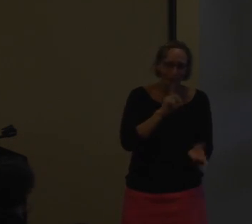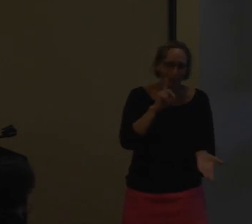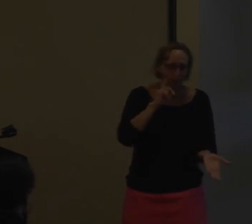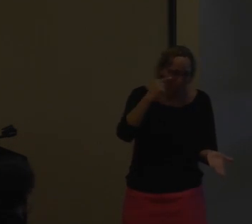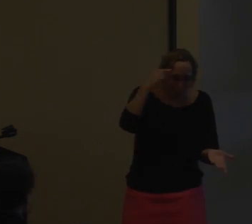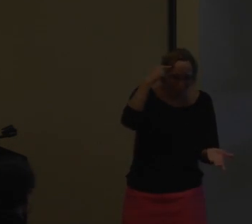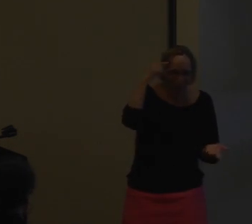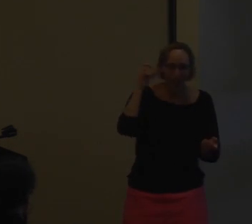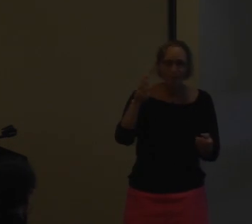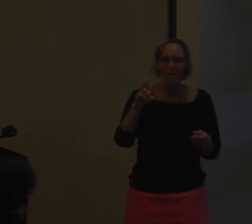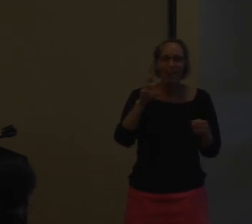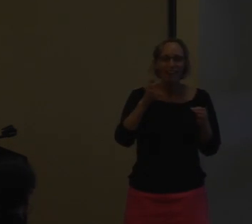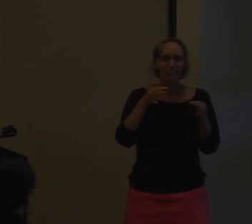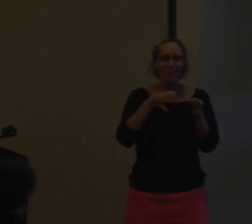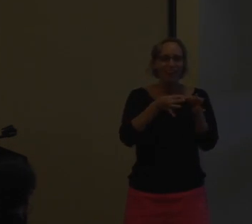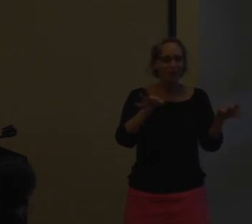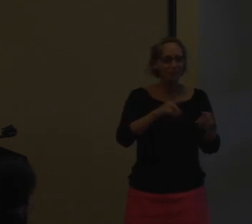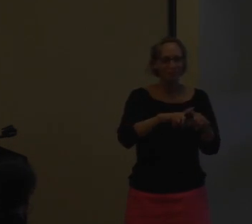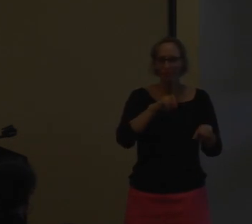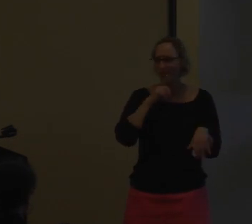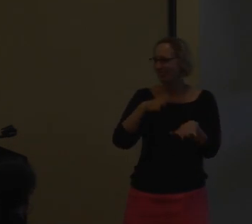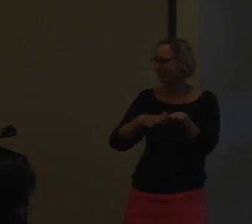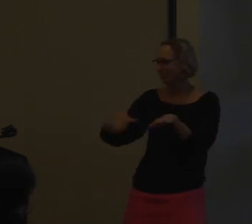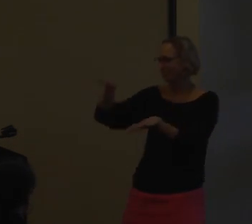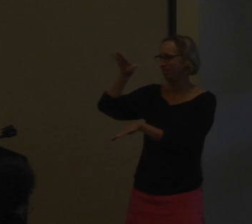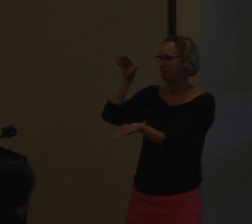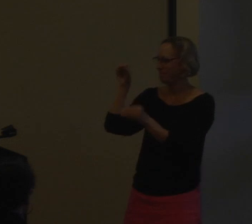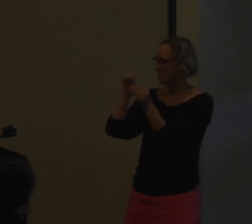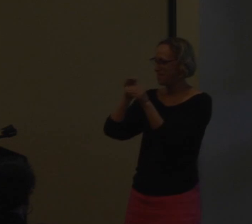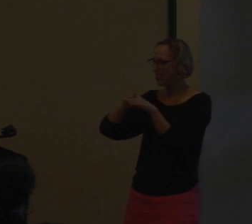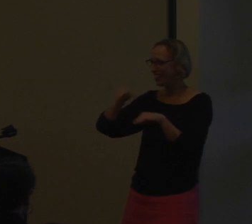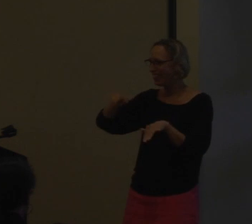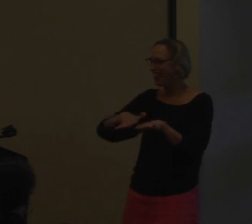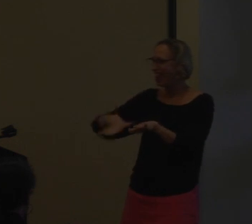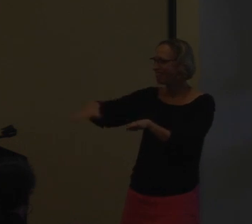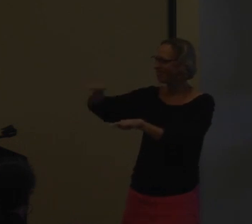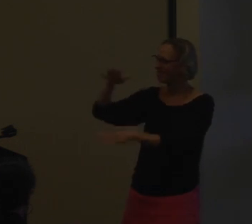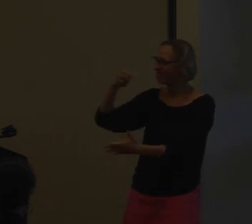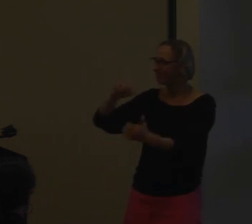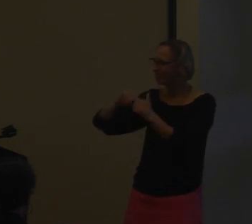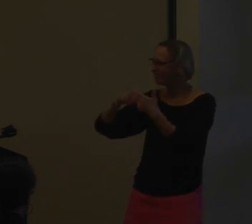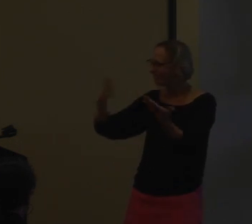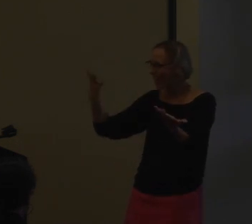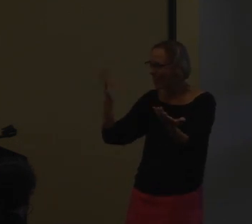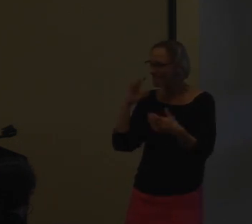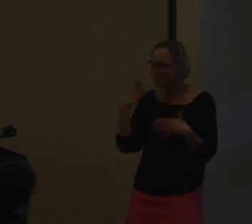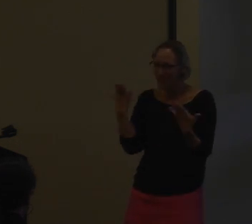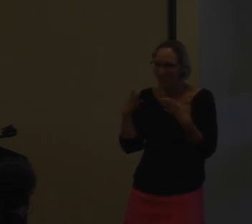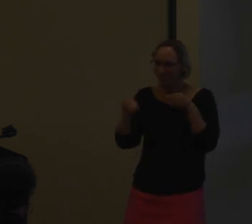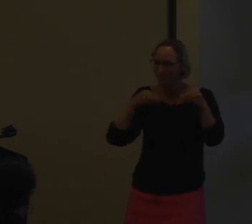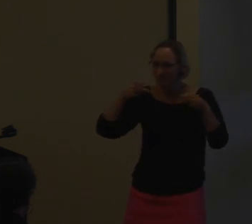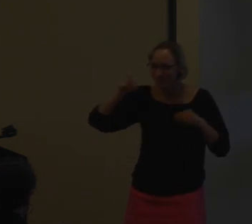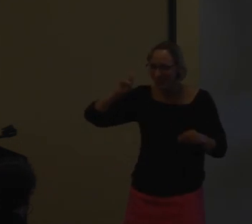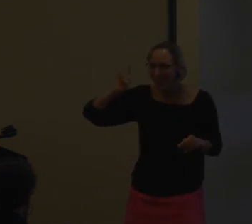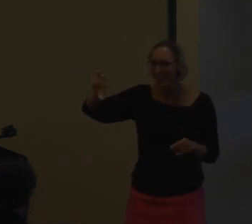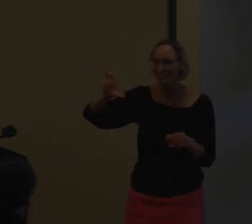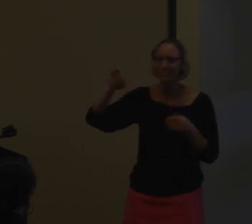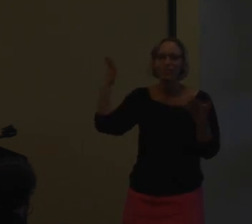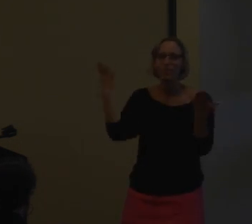just the deaf, not or just language, but really more than that. It goes beyond, you know,